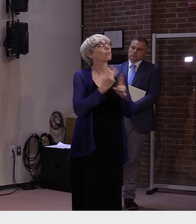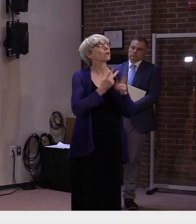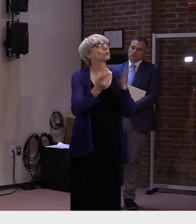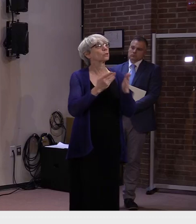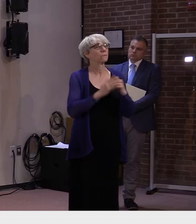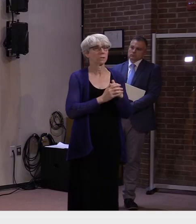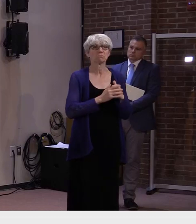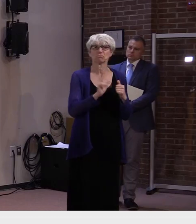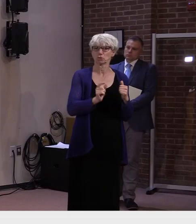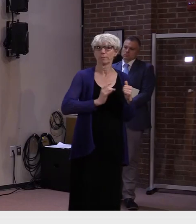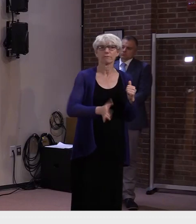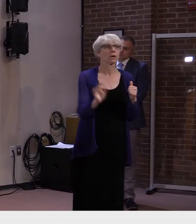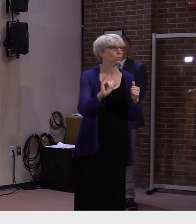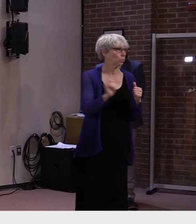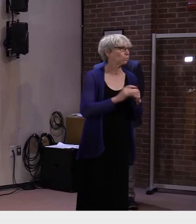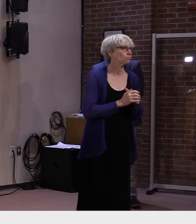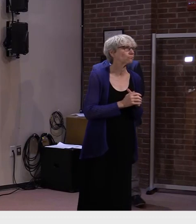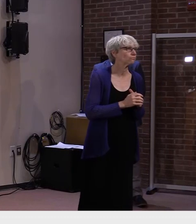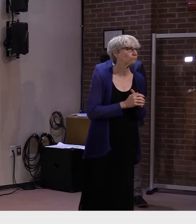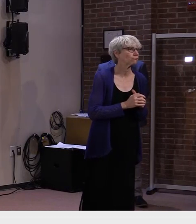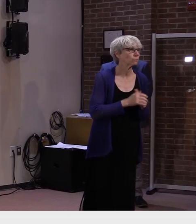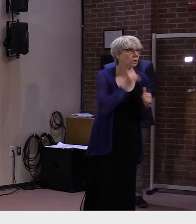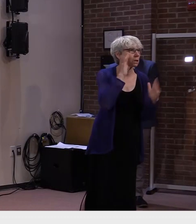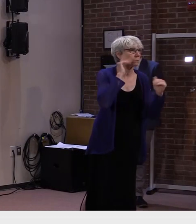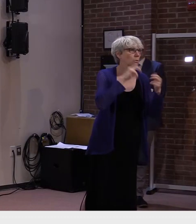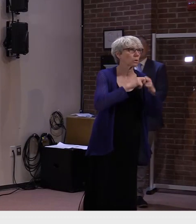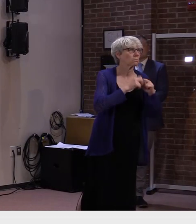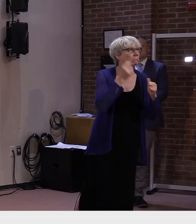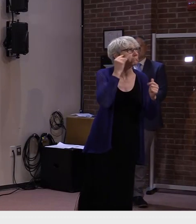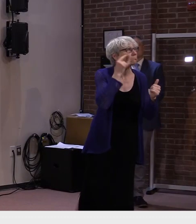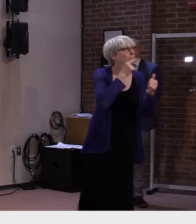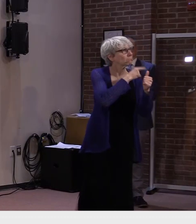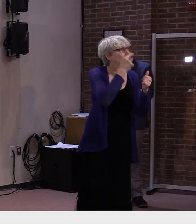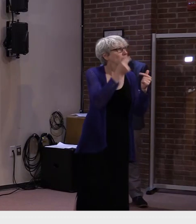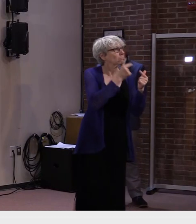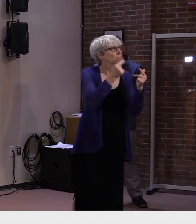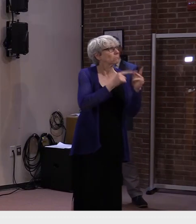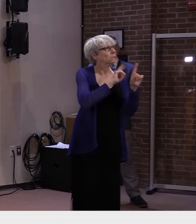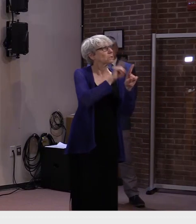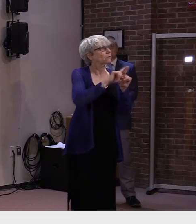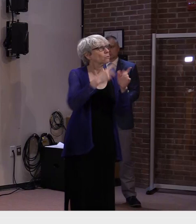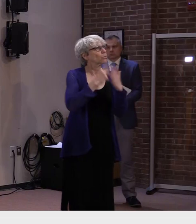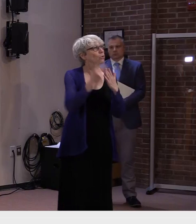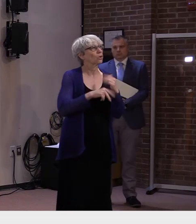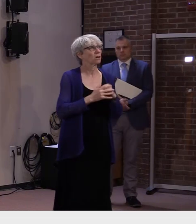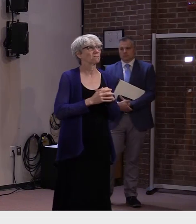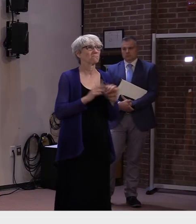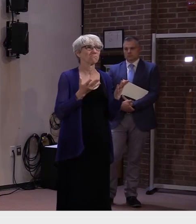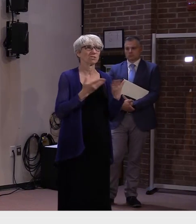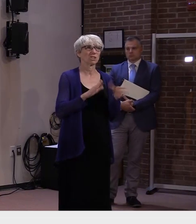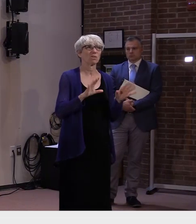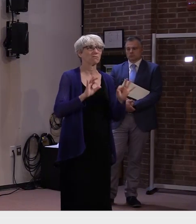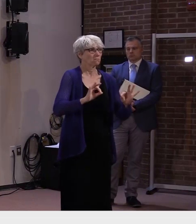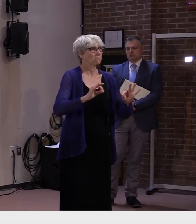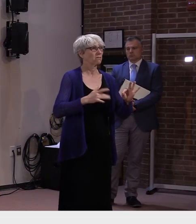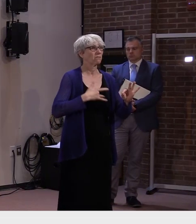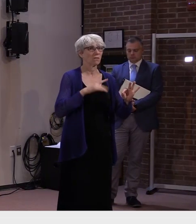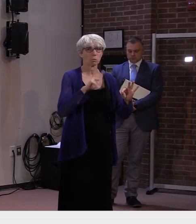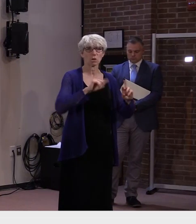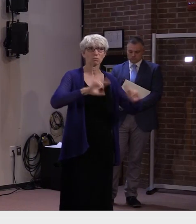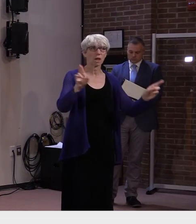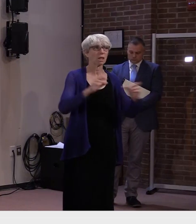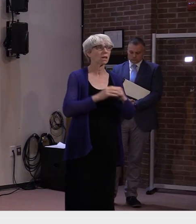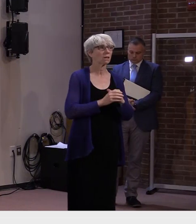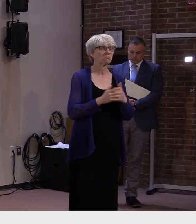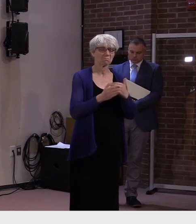as well. And I'm trying to think through the various programs that we have. We're in pretty good shape to